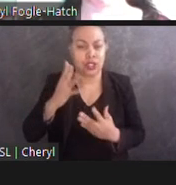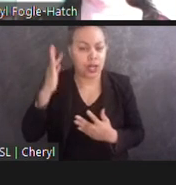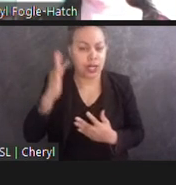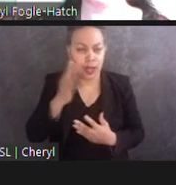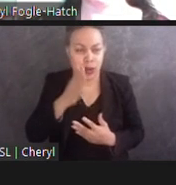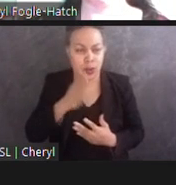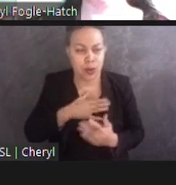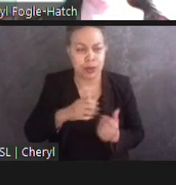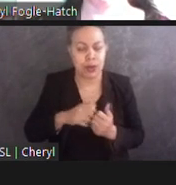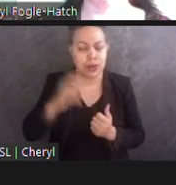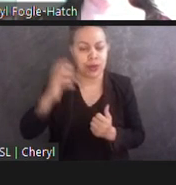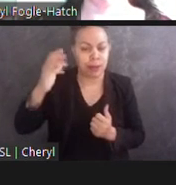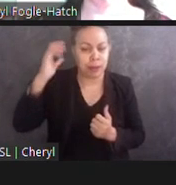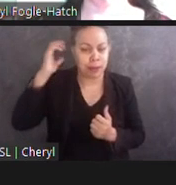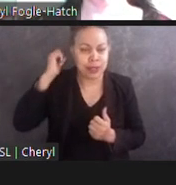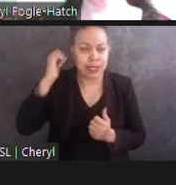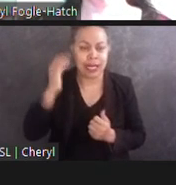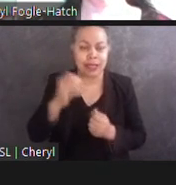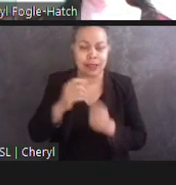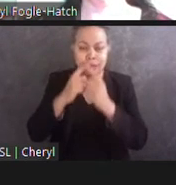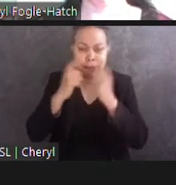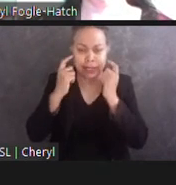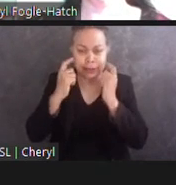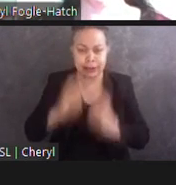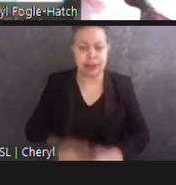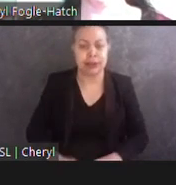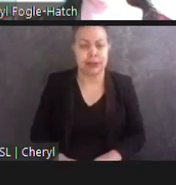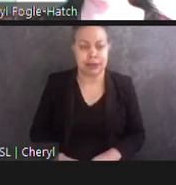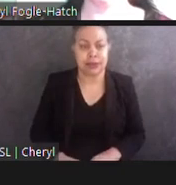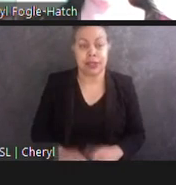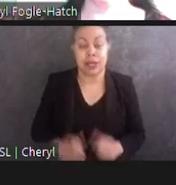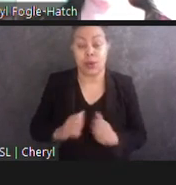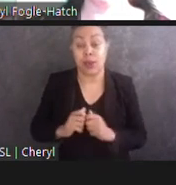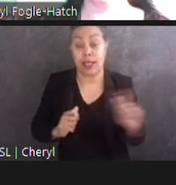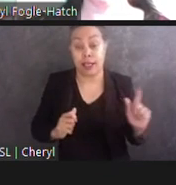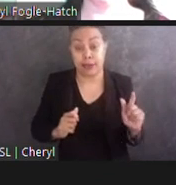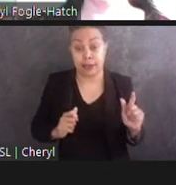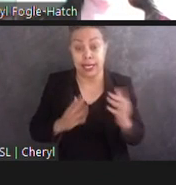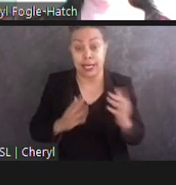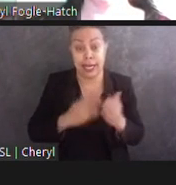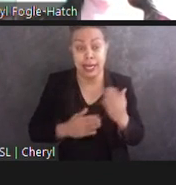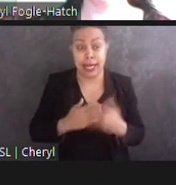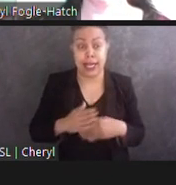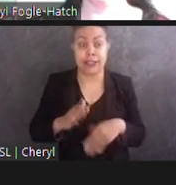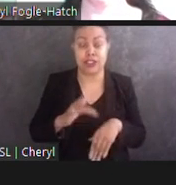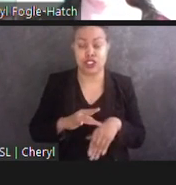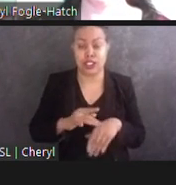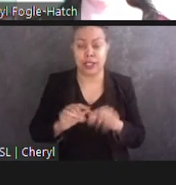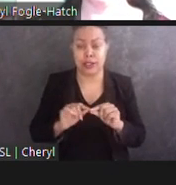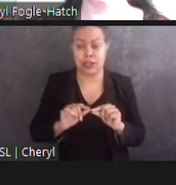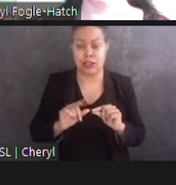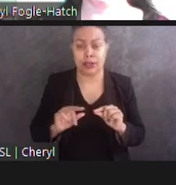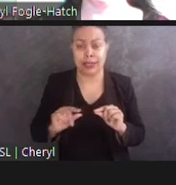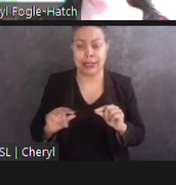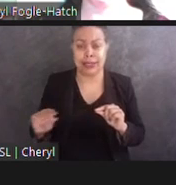and a face mask. With her left hand, she is touching raised dots under the word Franklin